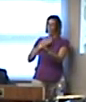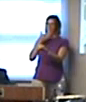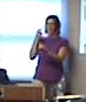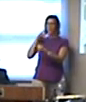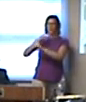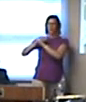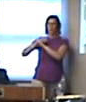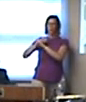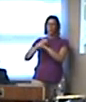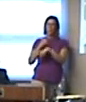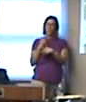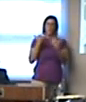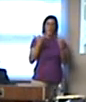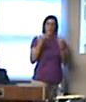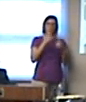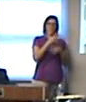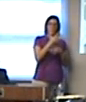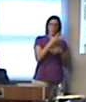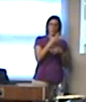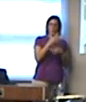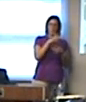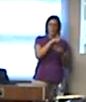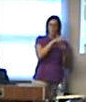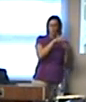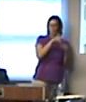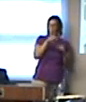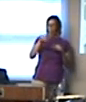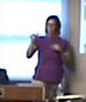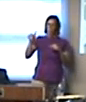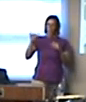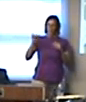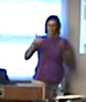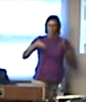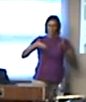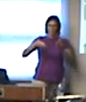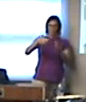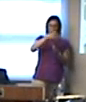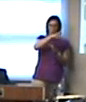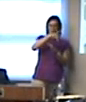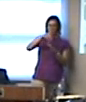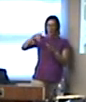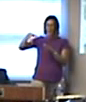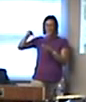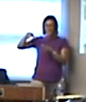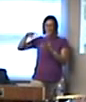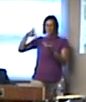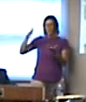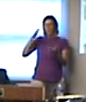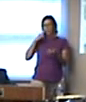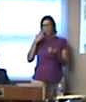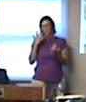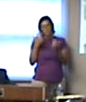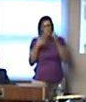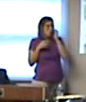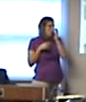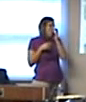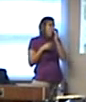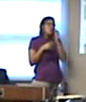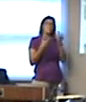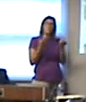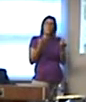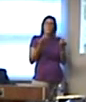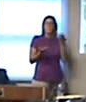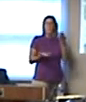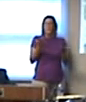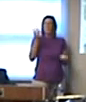reasons. Currently right now our students from 5th grade have to walk across that driveway there, as you're aware. So looking and being physically